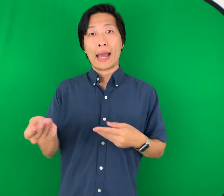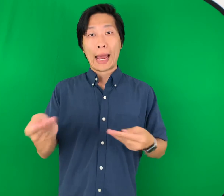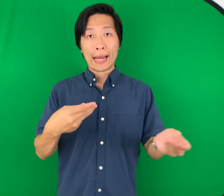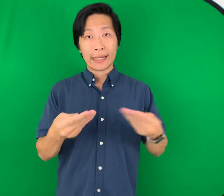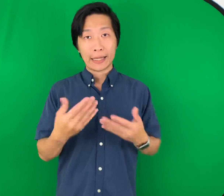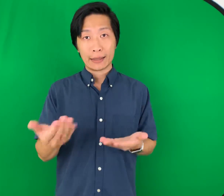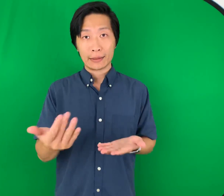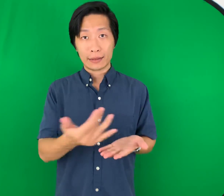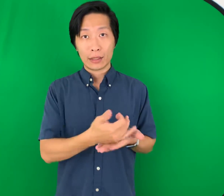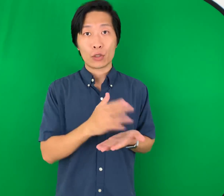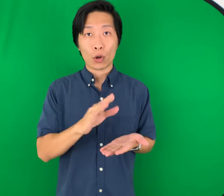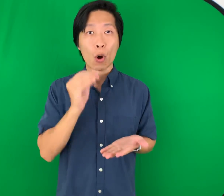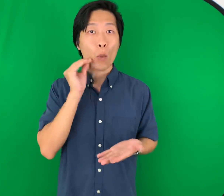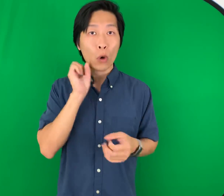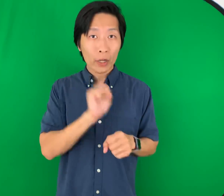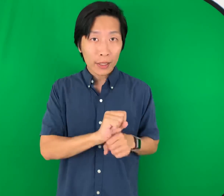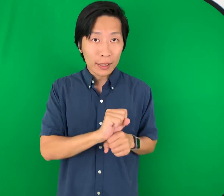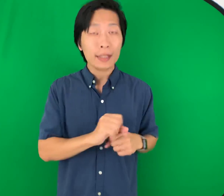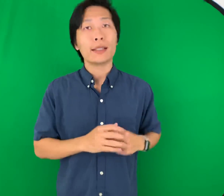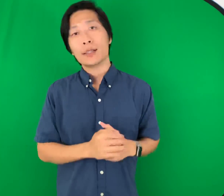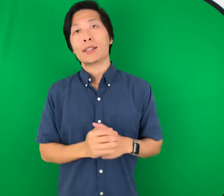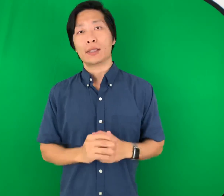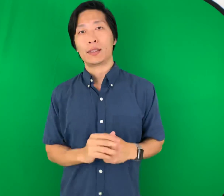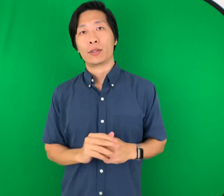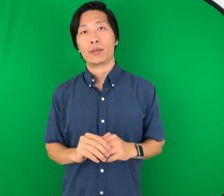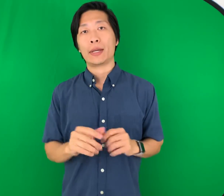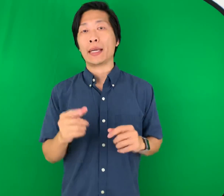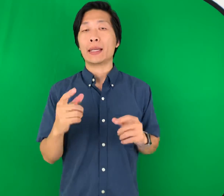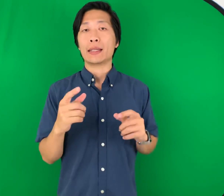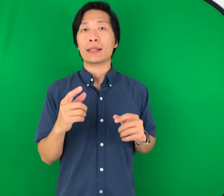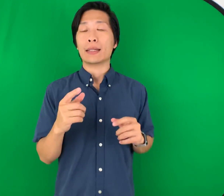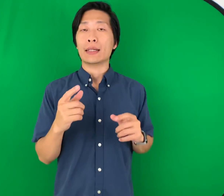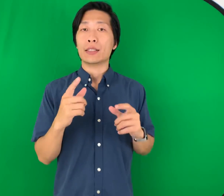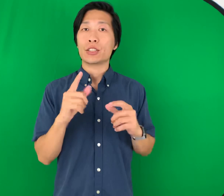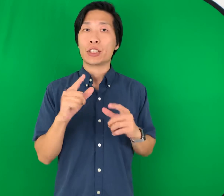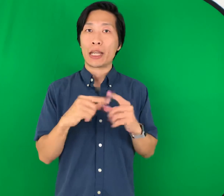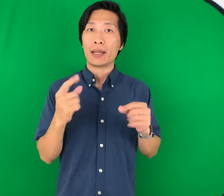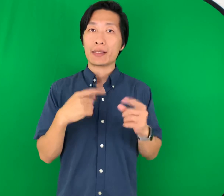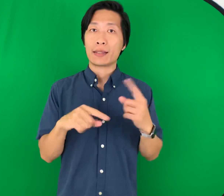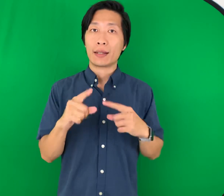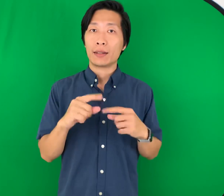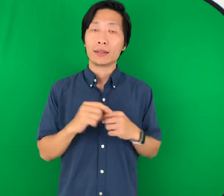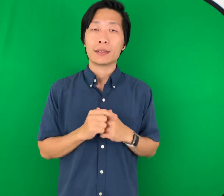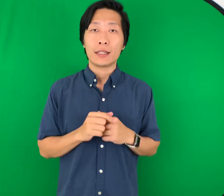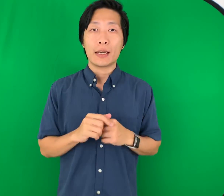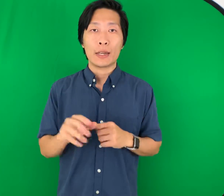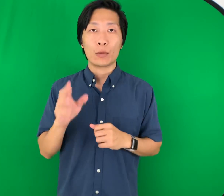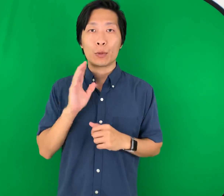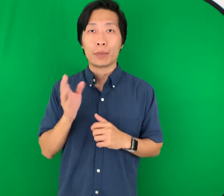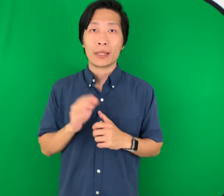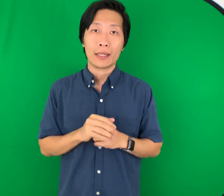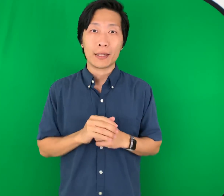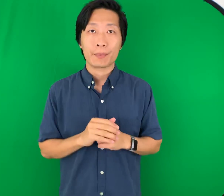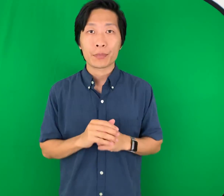Hand in your homework. So in JSL, it will be